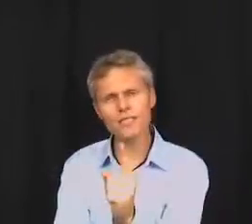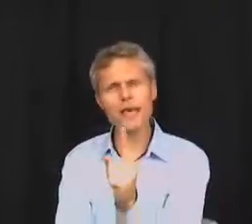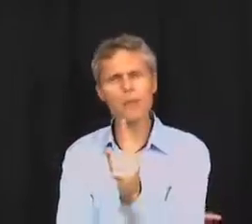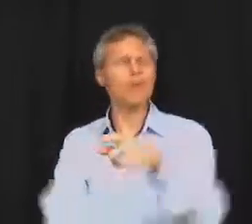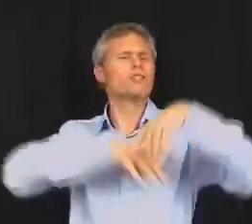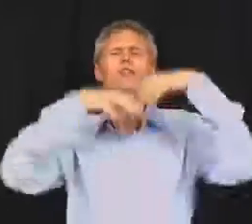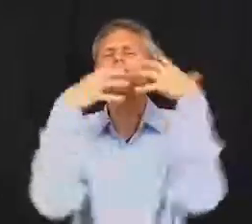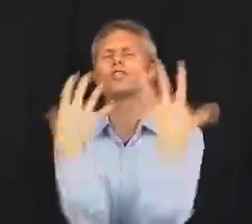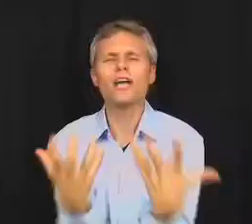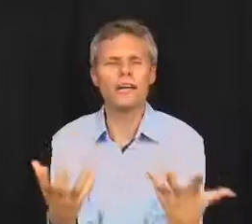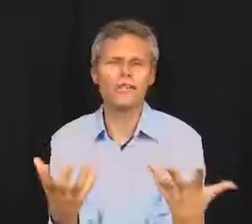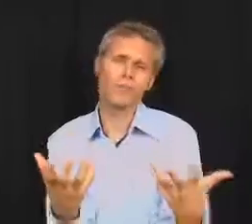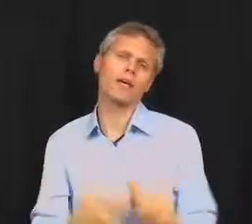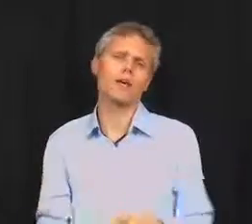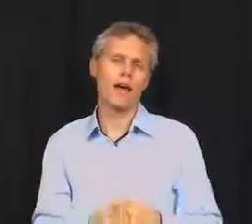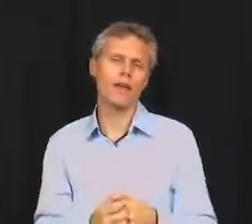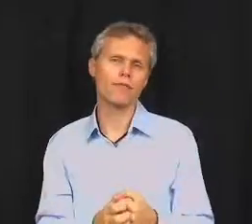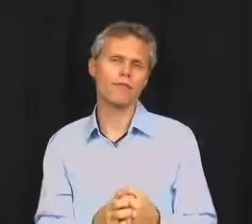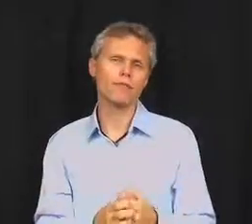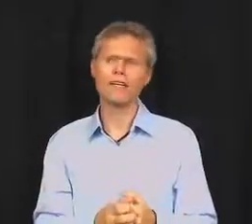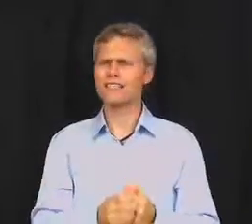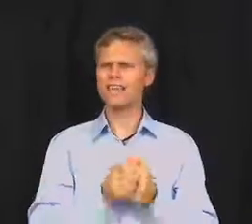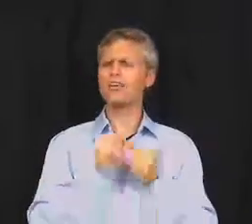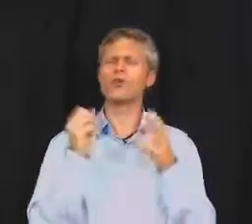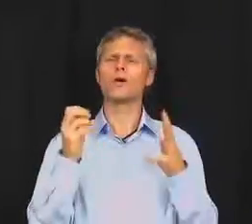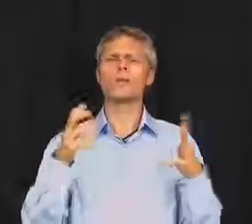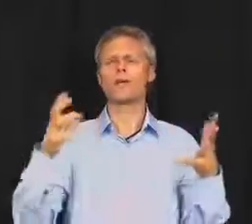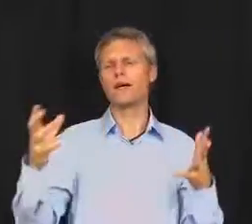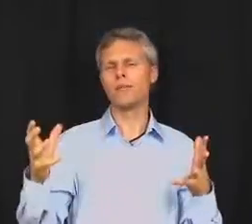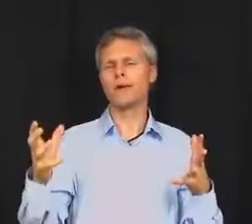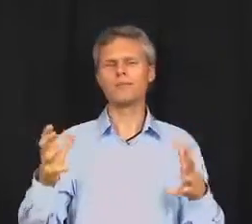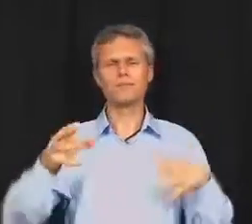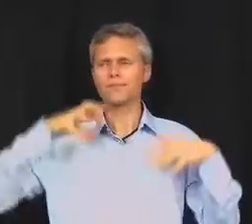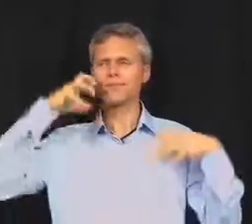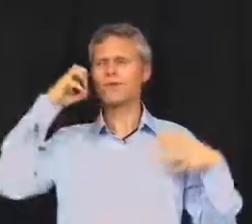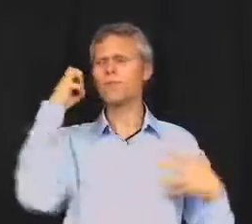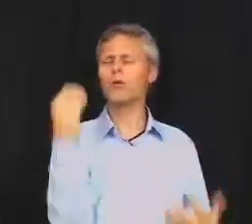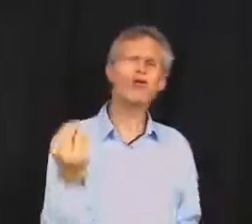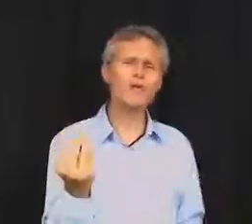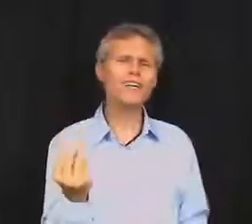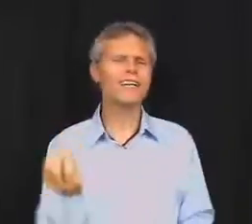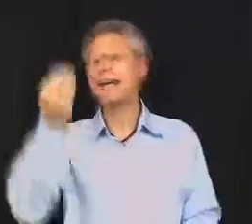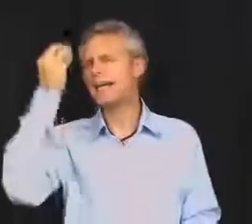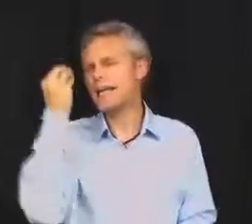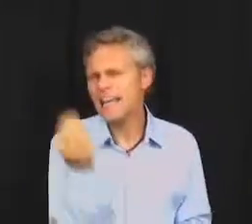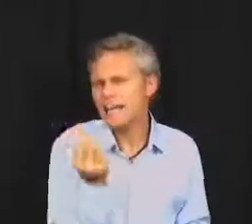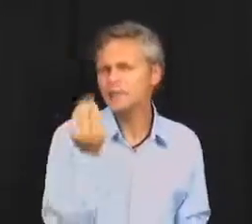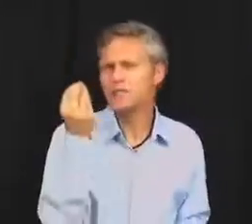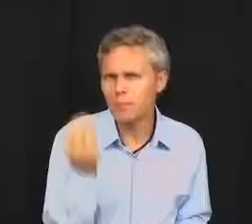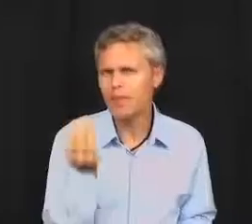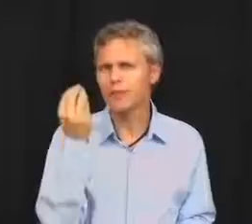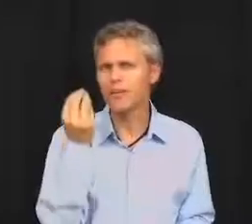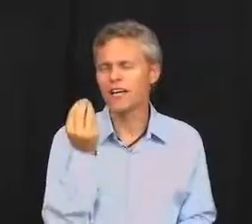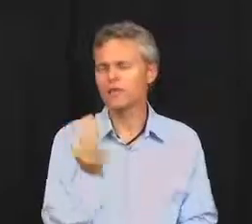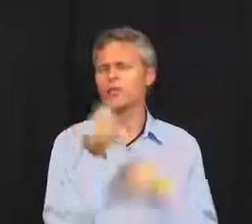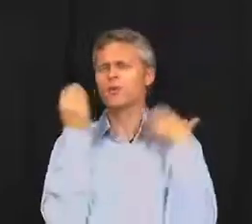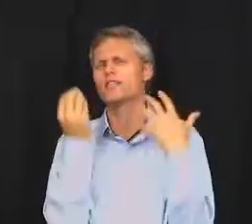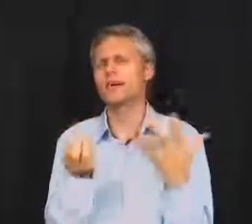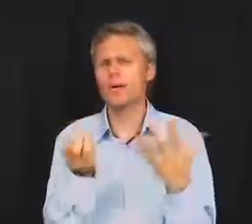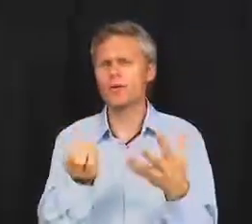step. So you want to change something in your life. Let's say you want to become a perfect native speaker of English. You want to sound